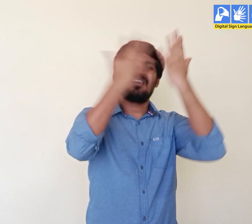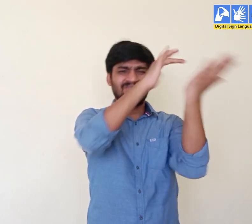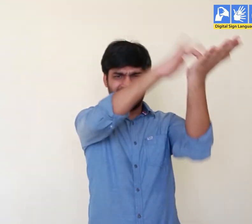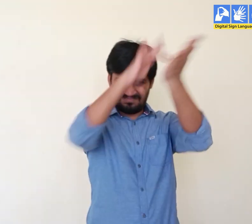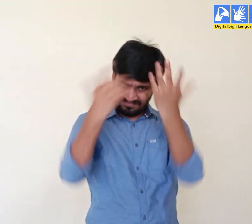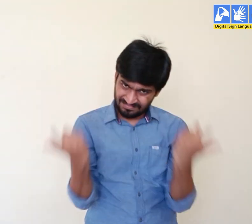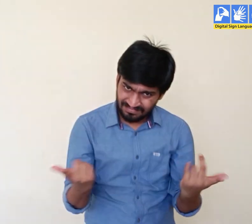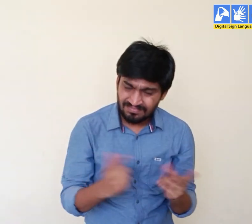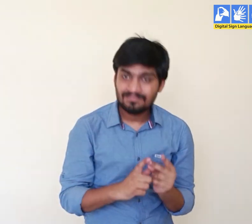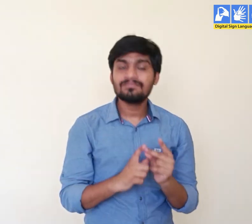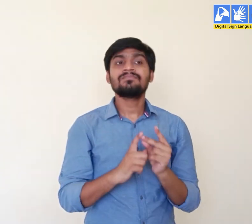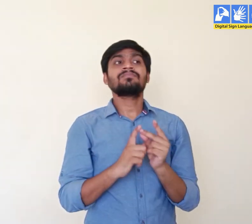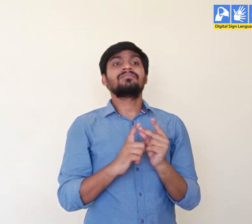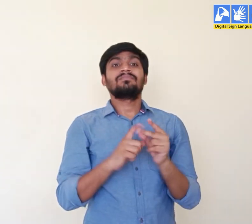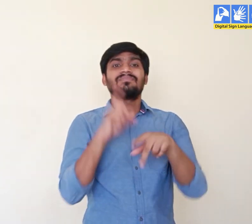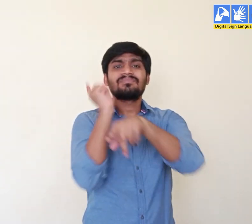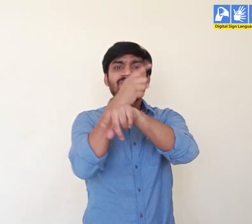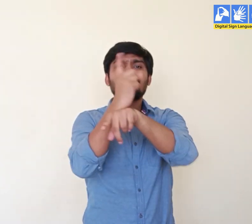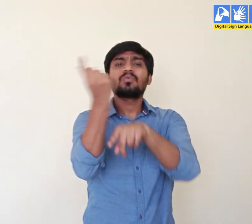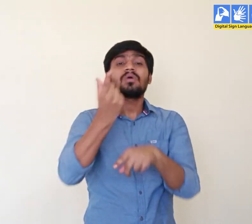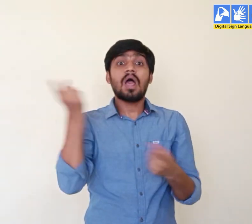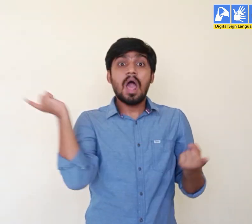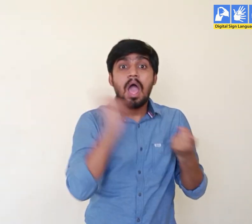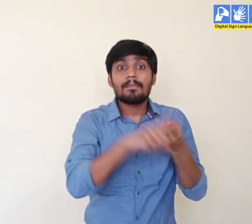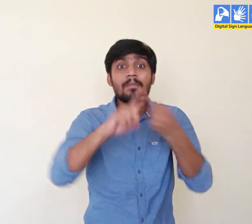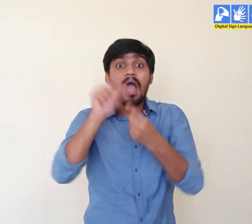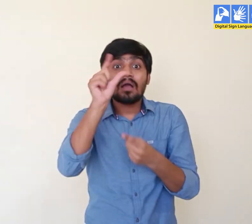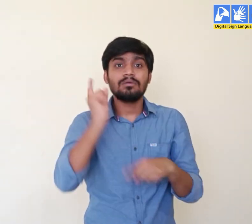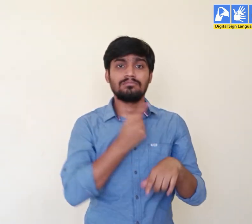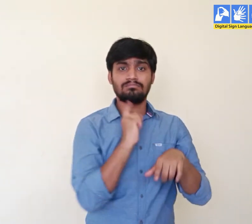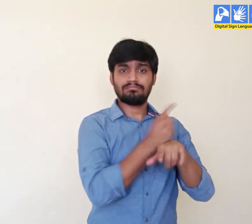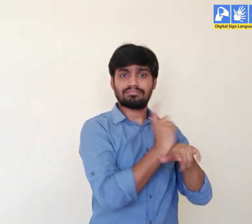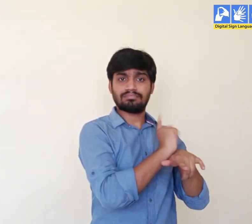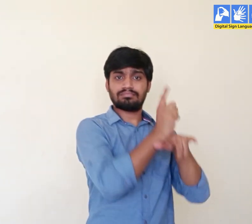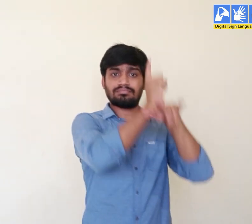Helicopters. Helicopters. case of emergencies, helicopters can reach to inaccessible places.